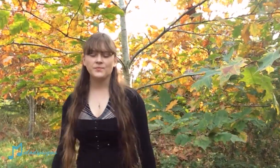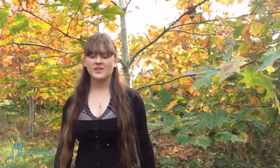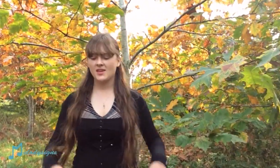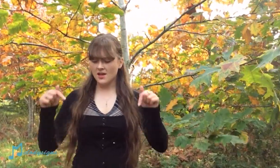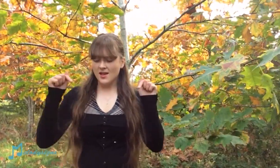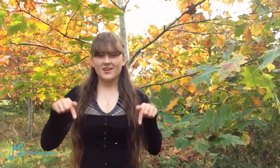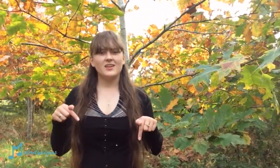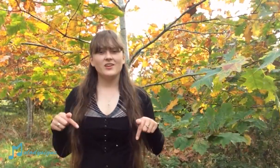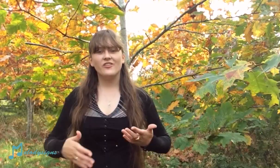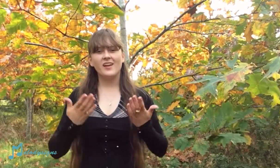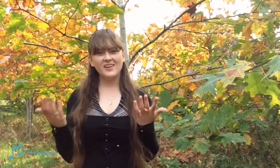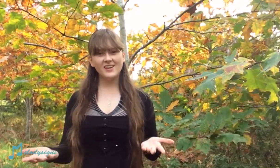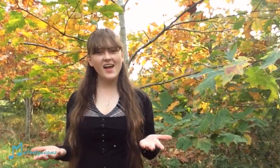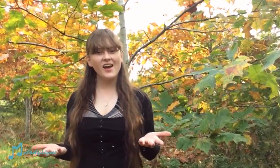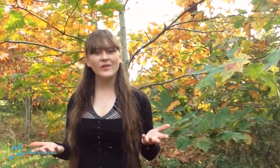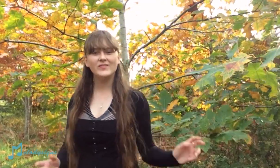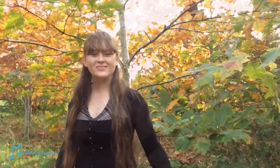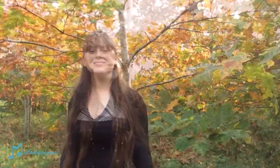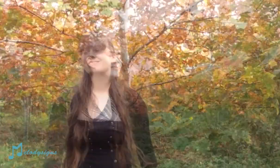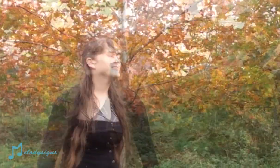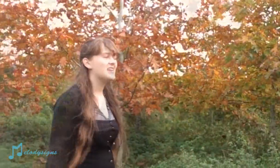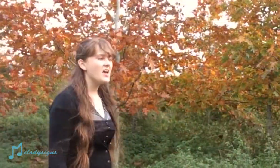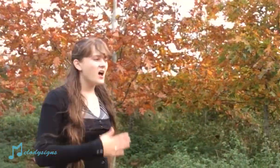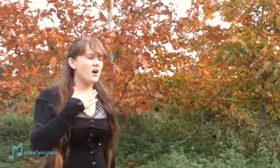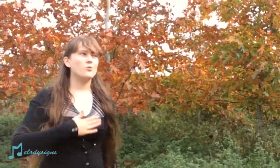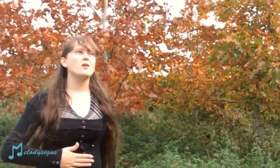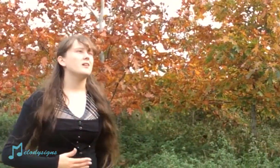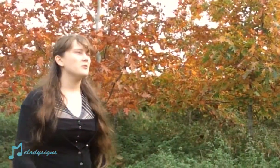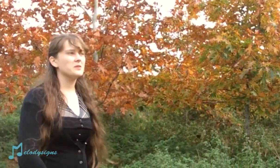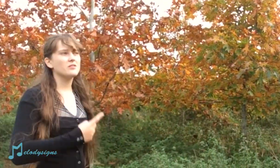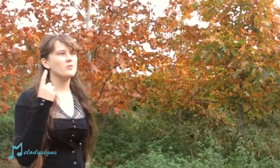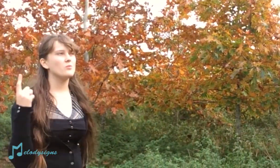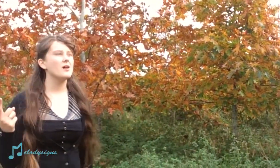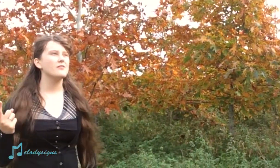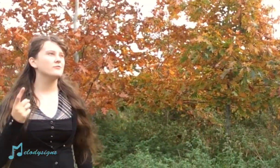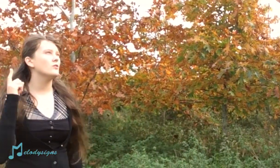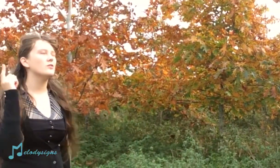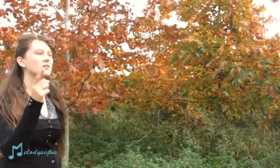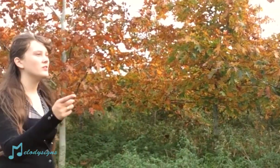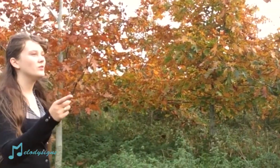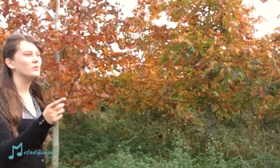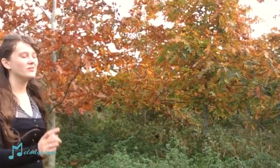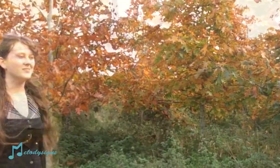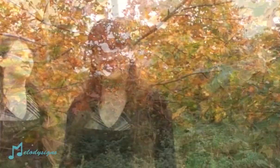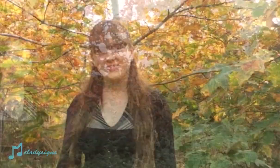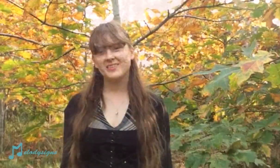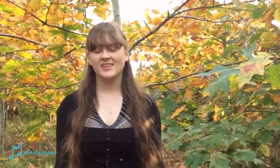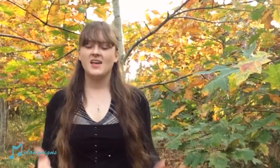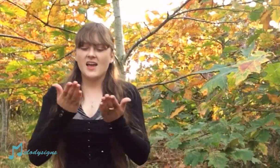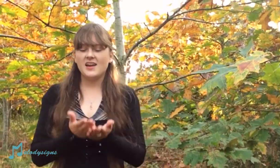Here and out, I want to be the one for you And